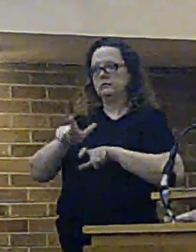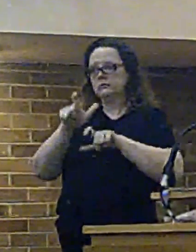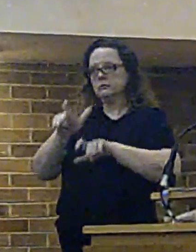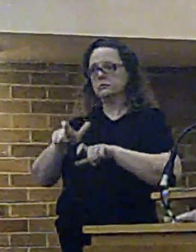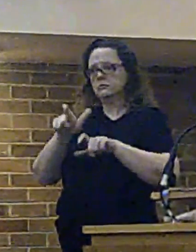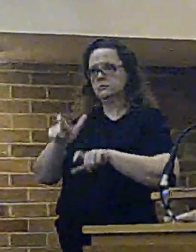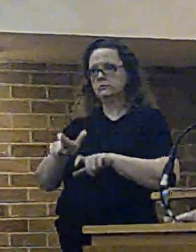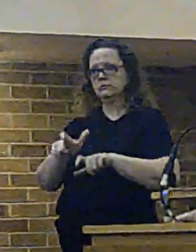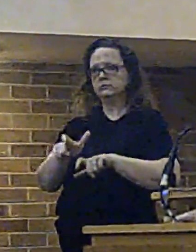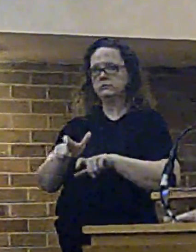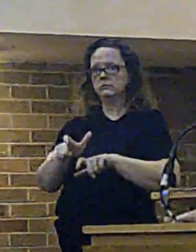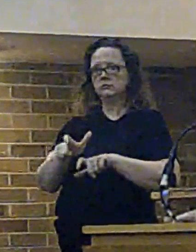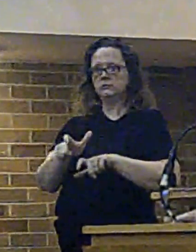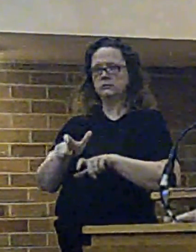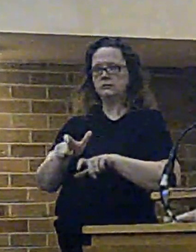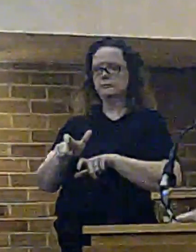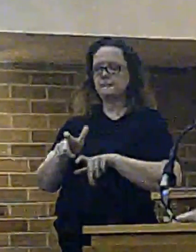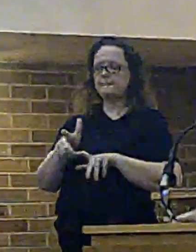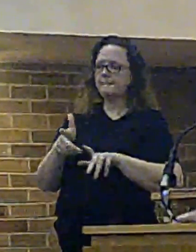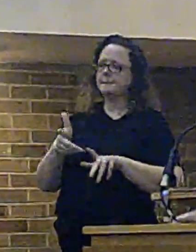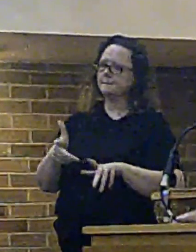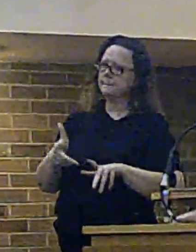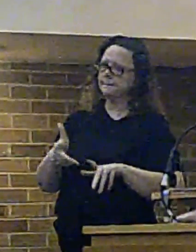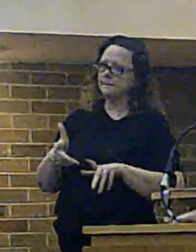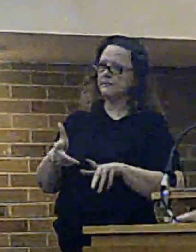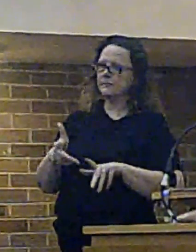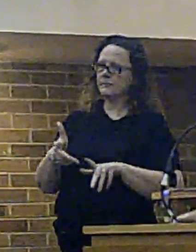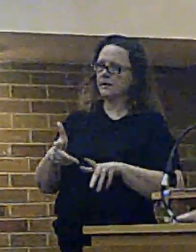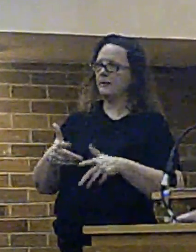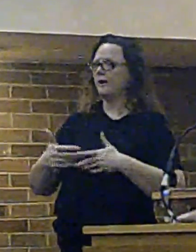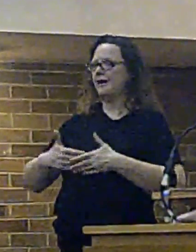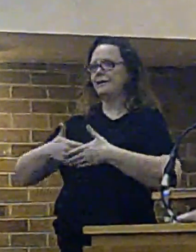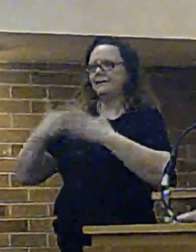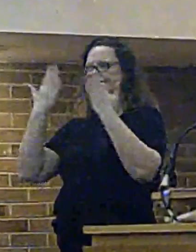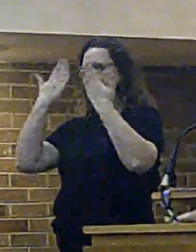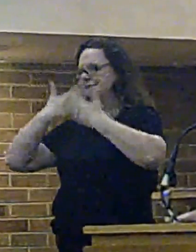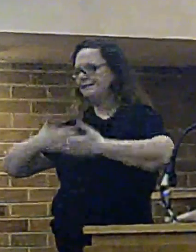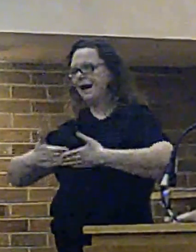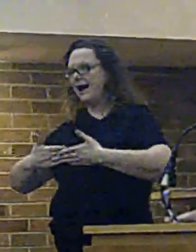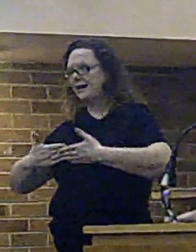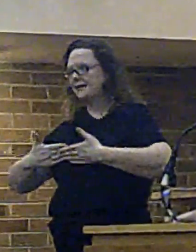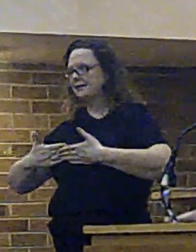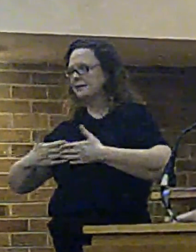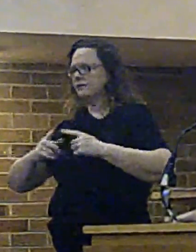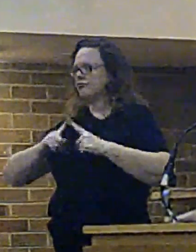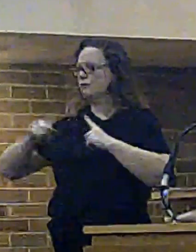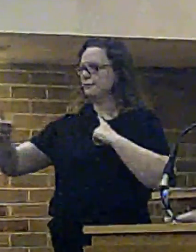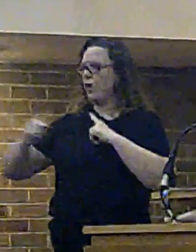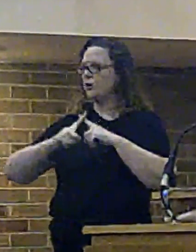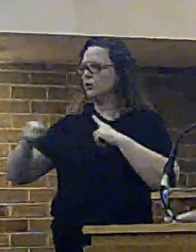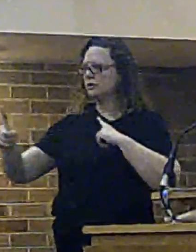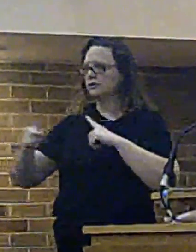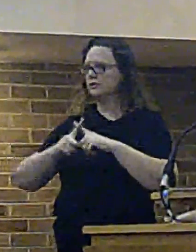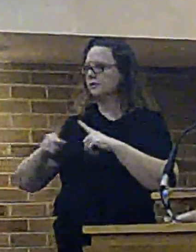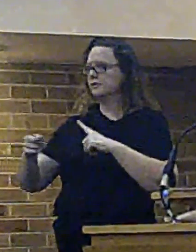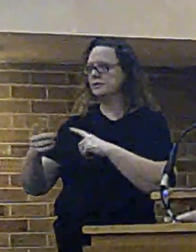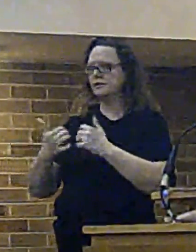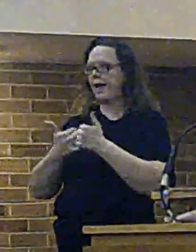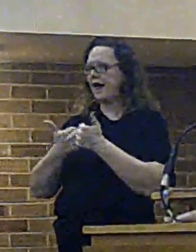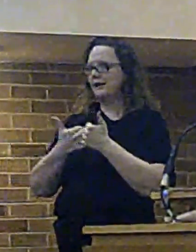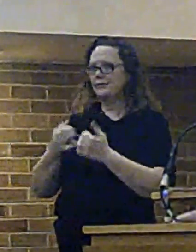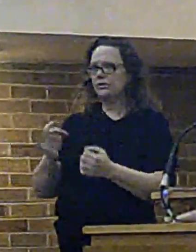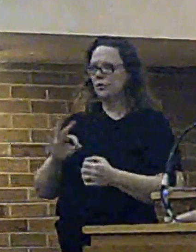it would not help us clearly at the night time in terms of operational response but there would be some logic